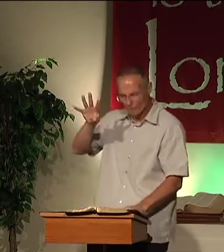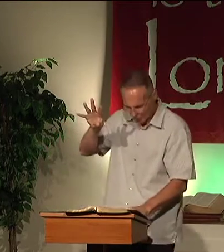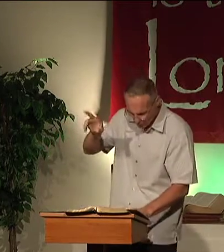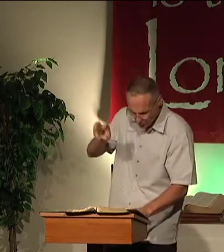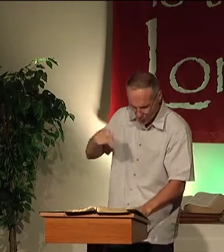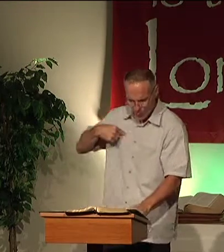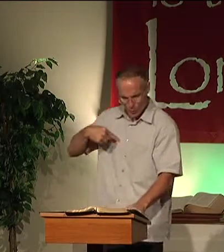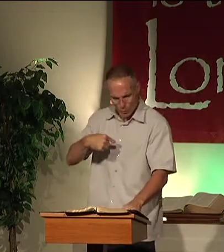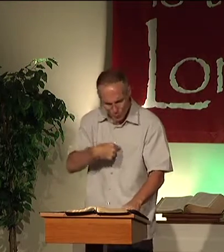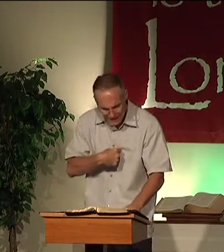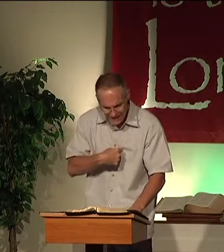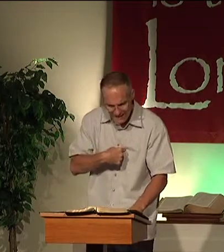Verse 34.